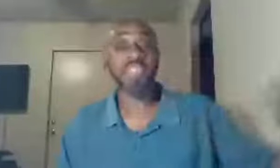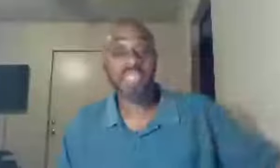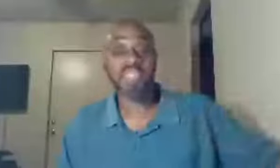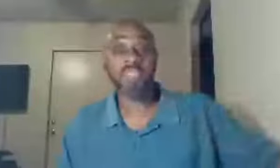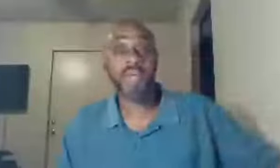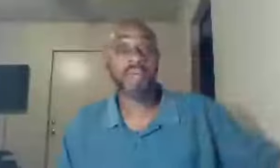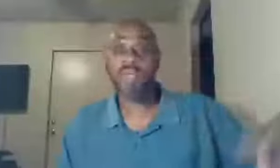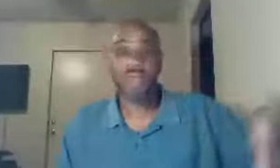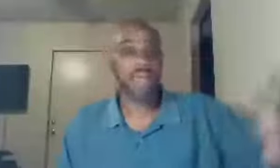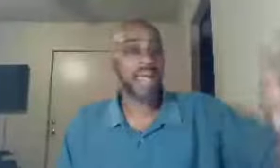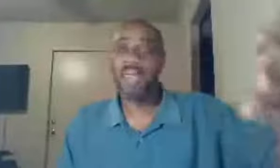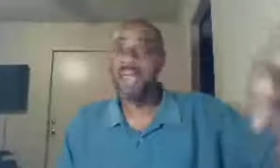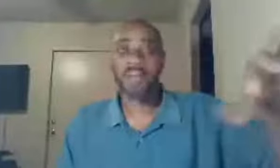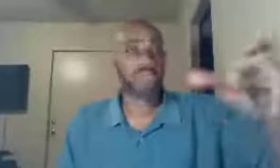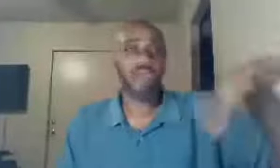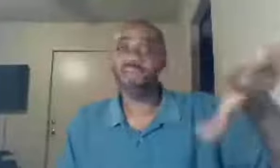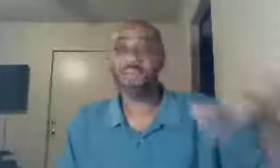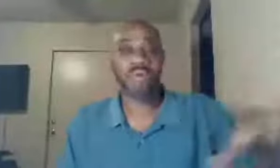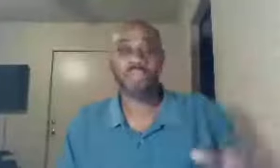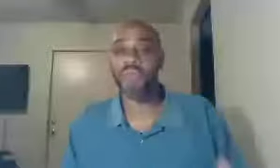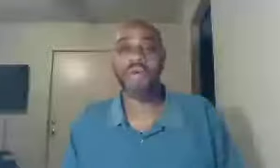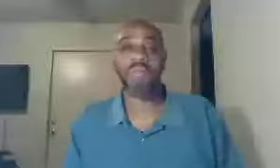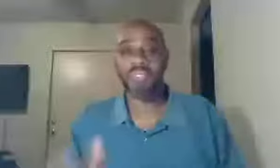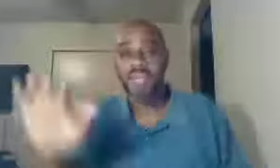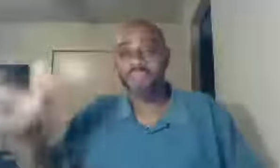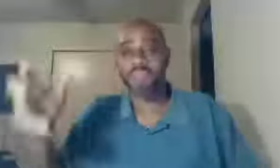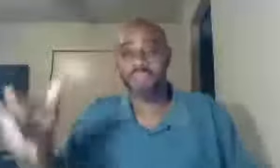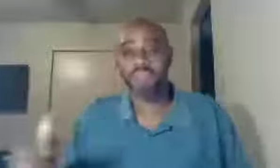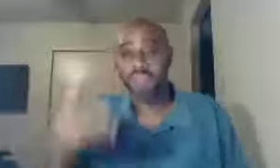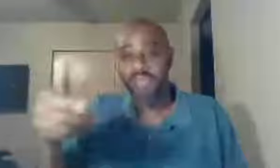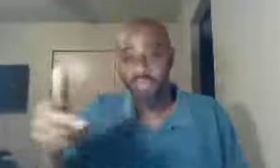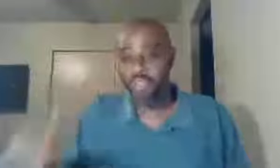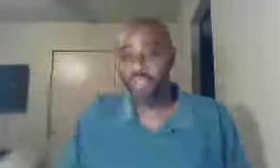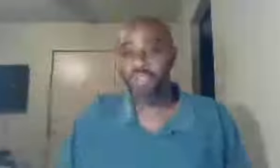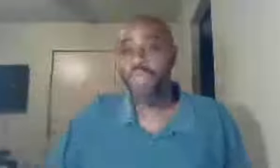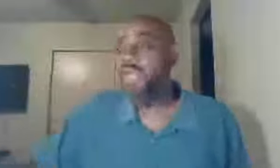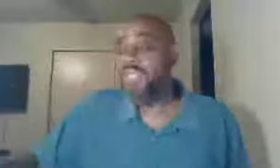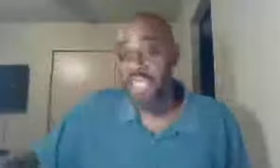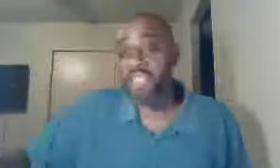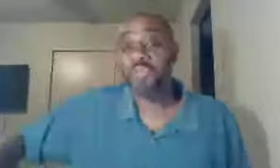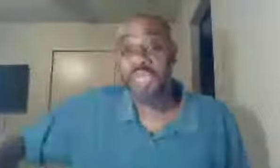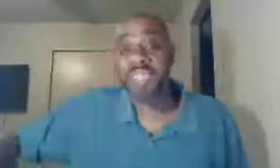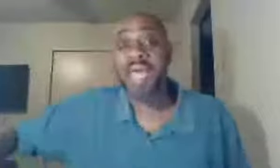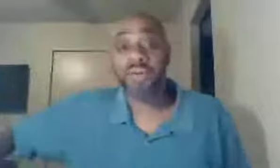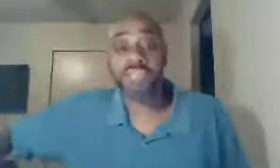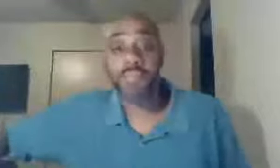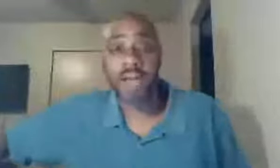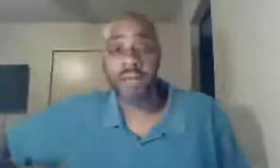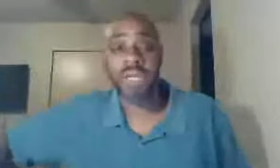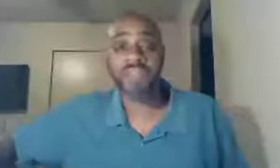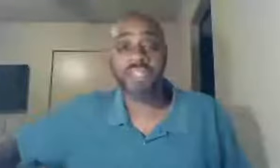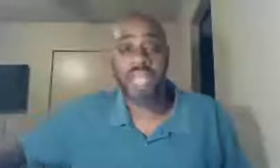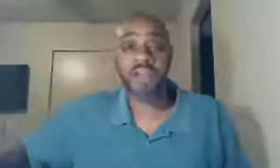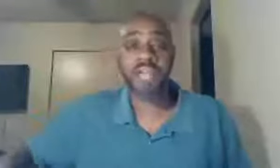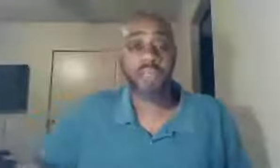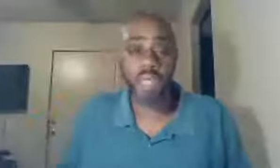in the, and I'm sorry for bouncing around, but it's coming to me, so I'm giving it to you, Jesus when he tells the parable, of the tare and the wheat,